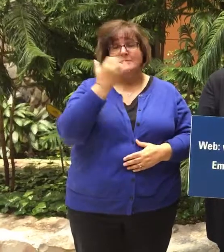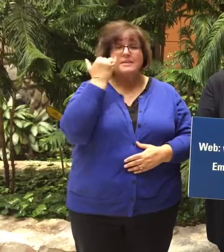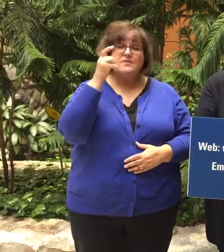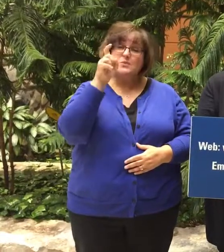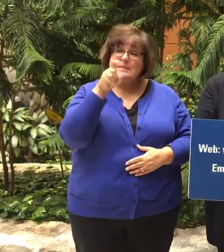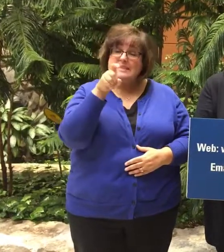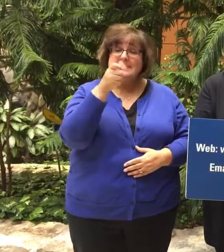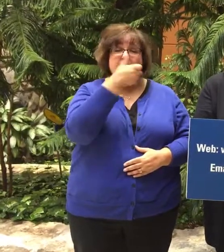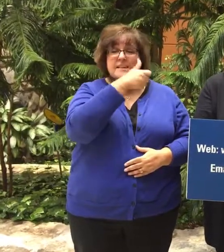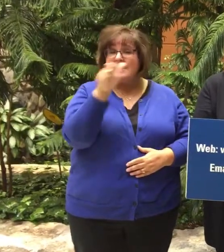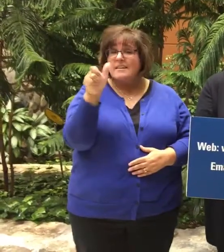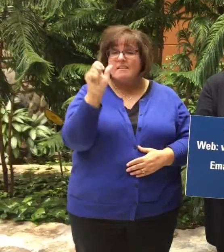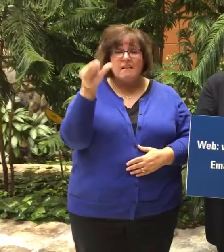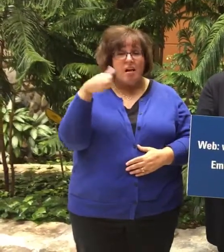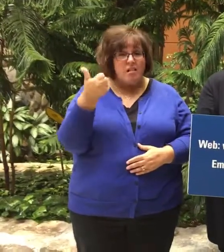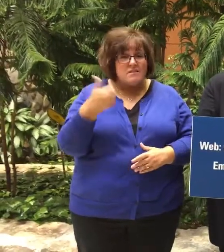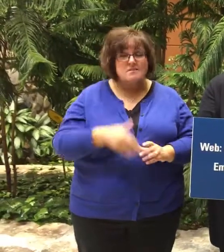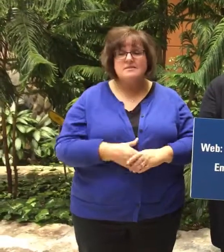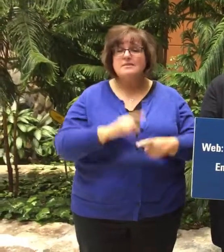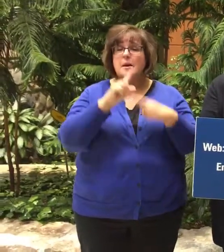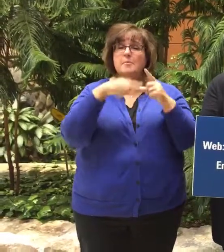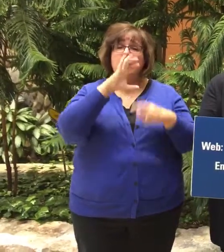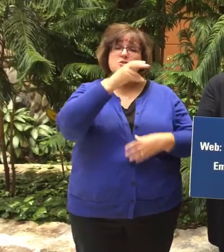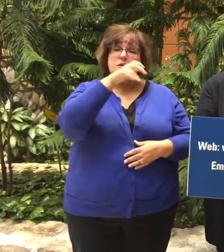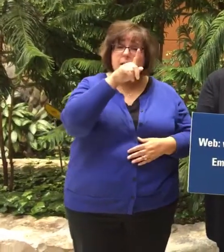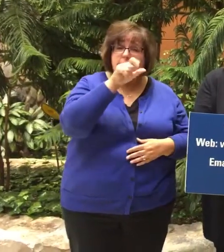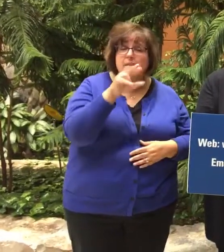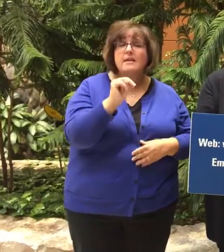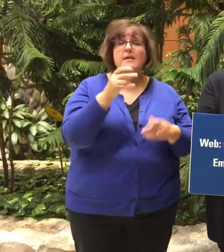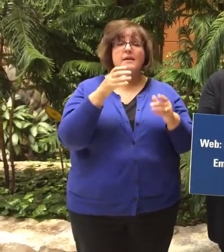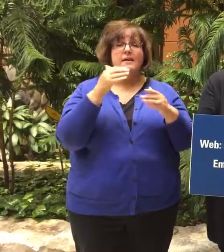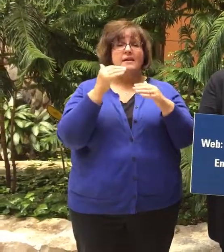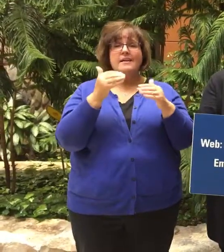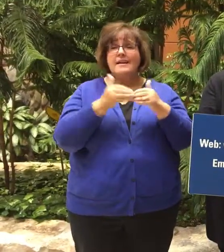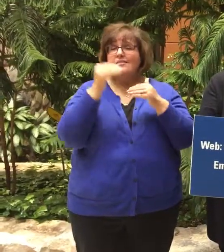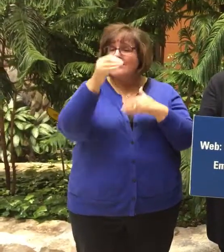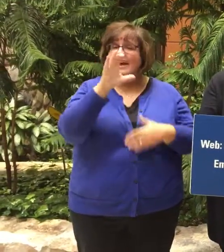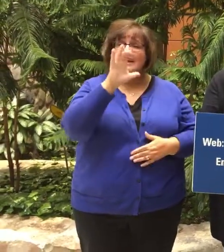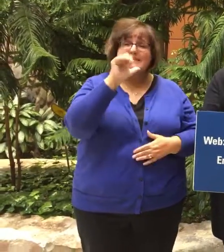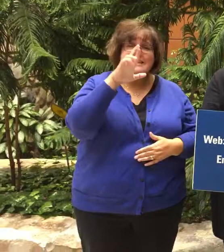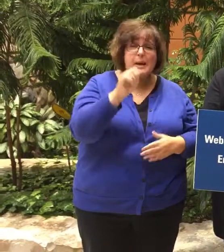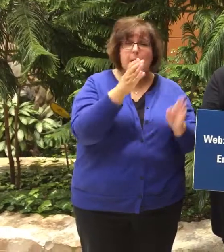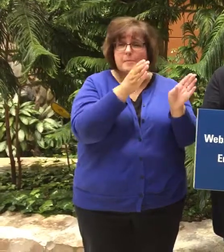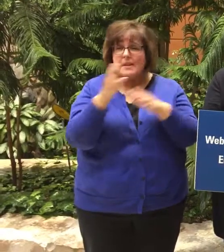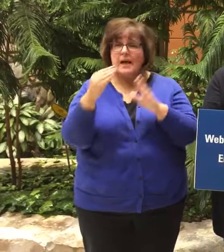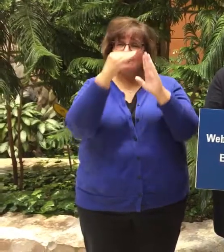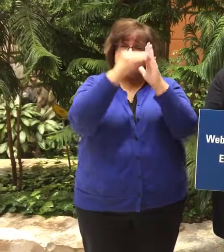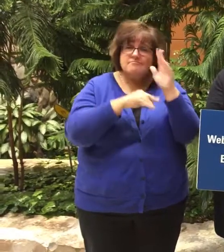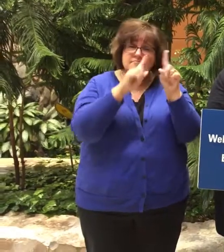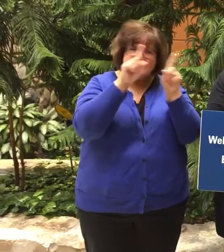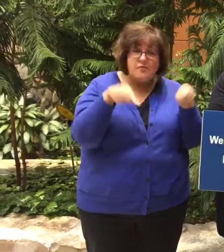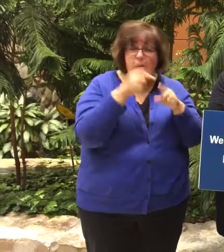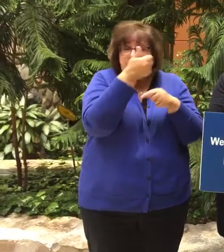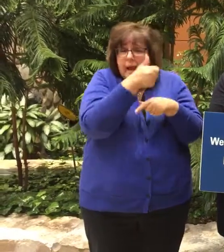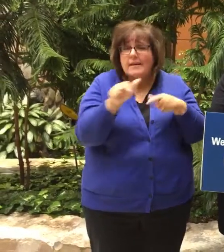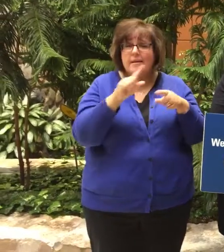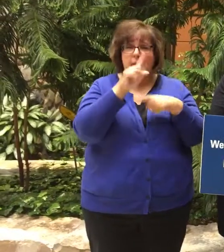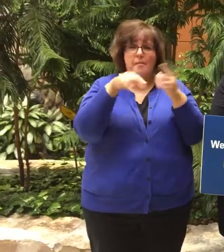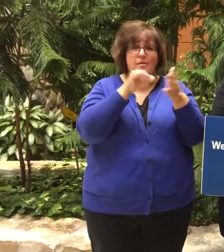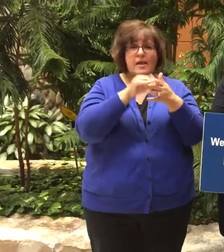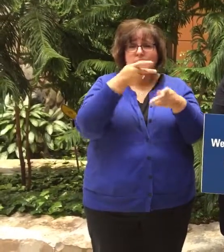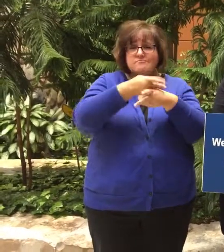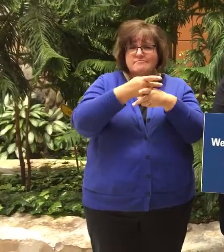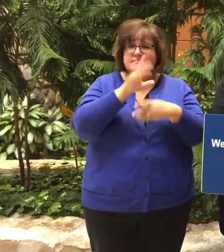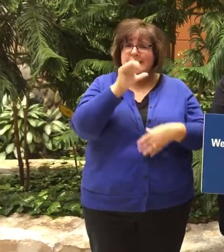So if you need anything else about chaplains, about advanced care planning, about advanced directives, or any other questions regarding